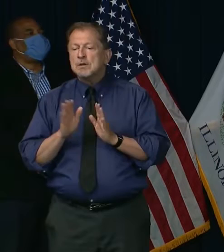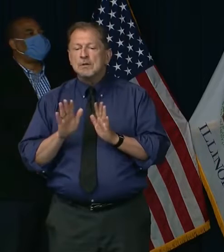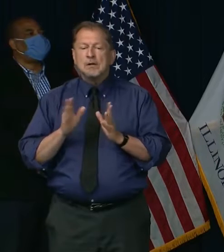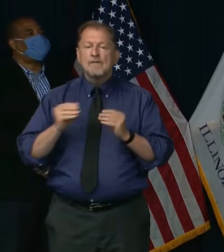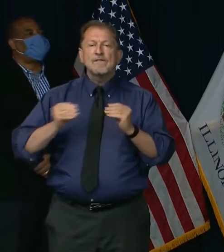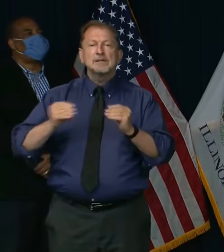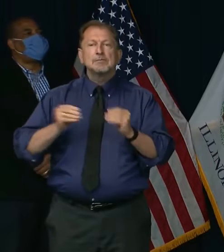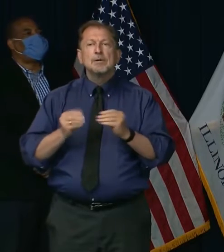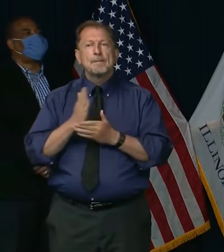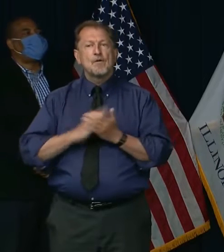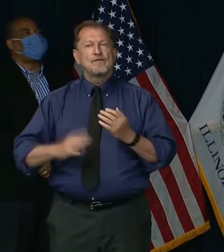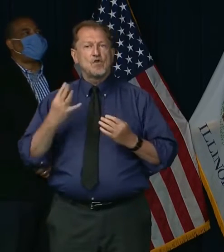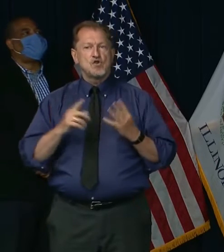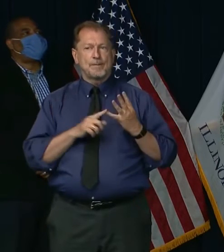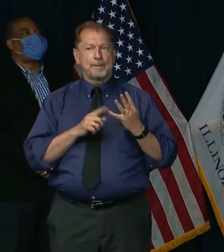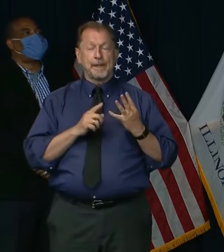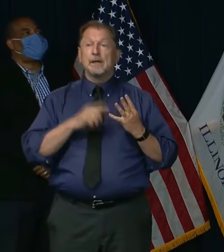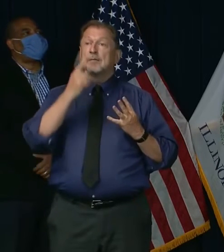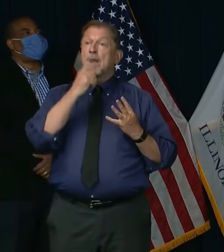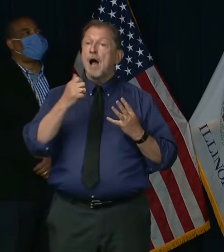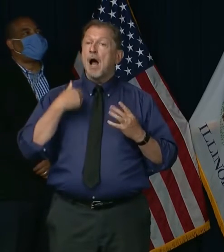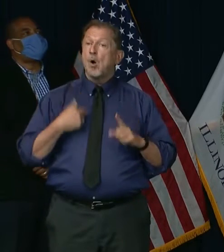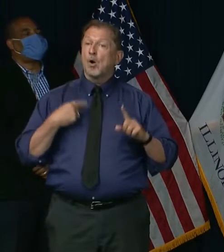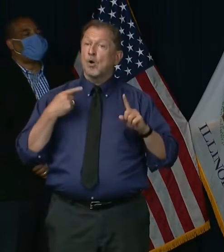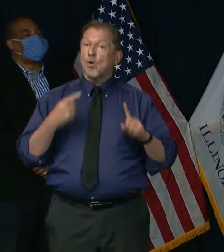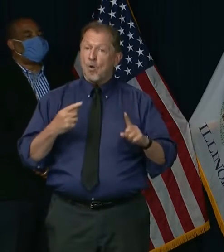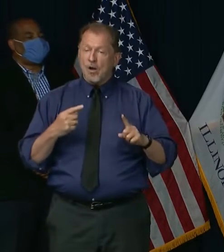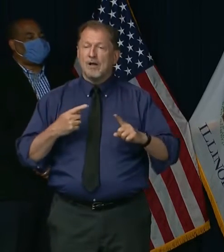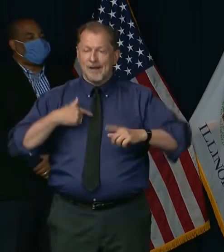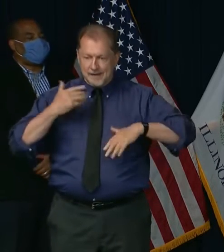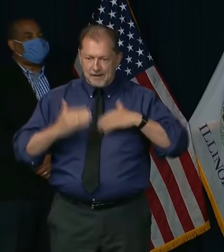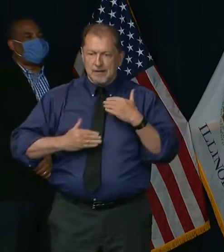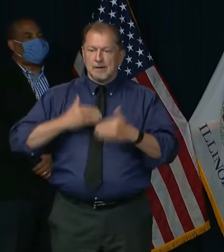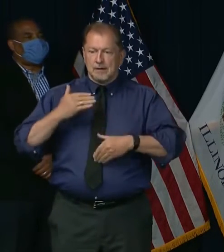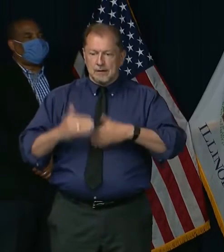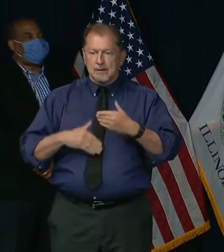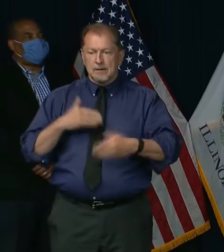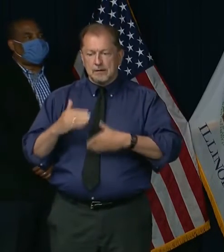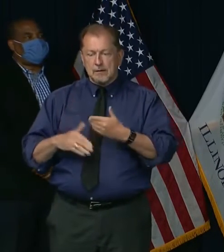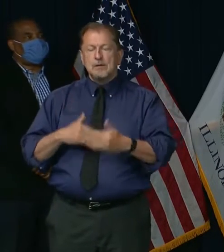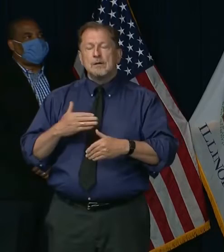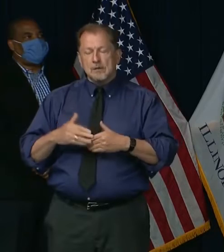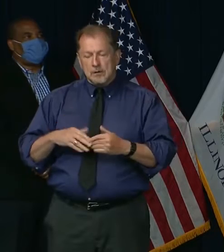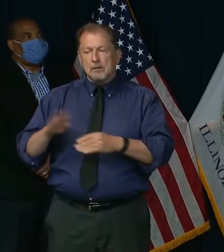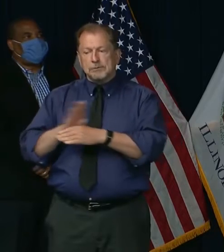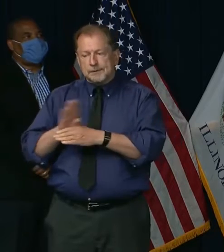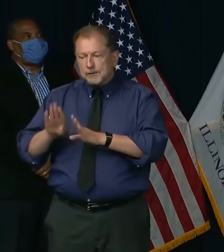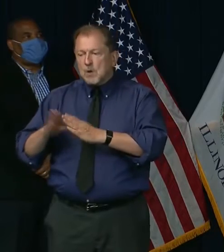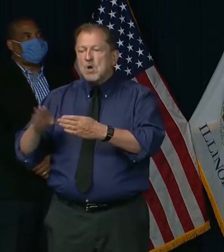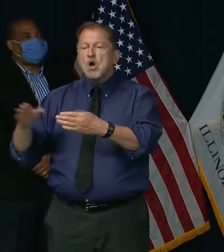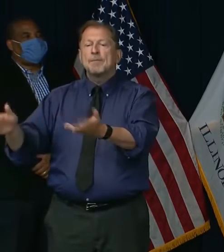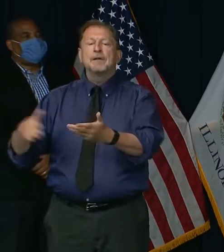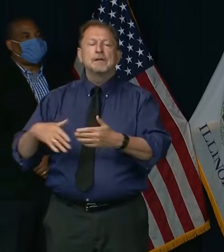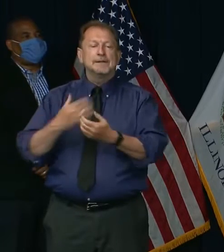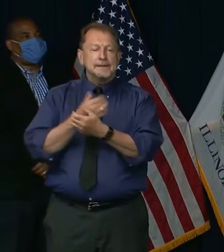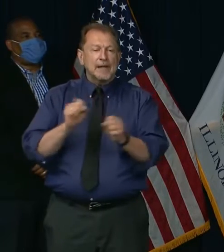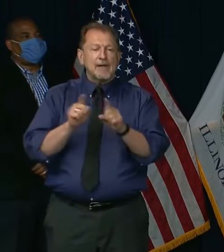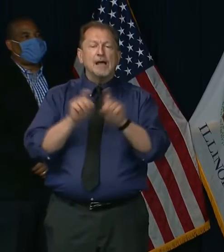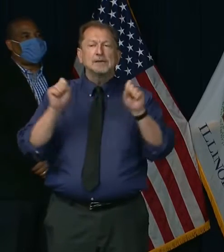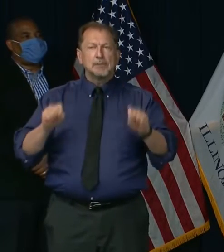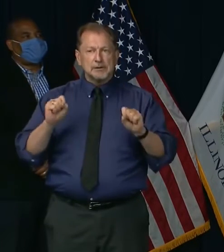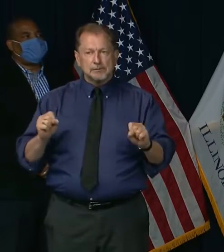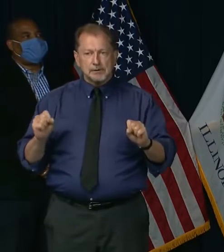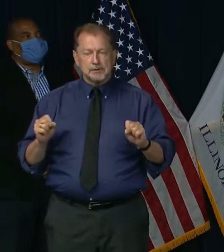The goal here is to move ever closer to a restoration of activities and business that can be done in a safe and healthy